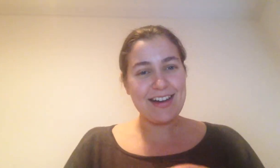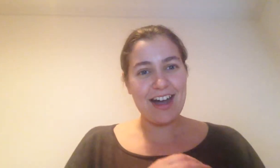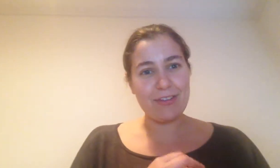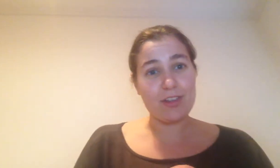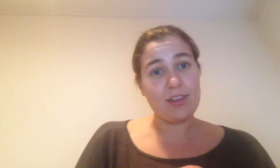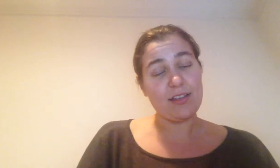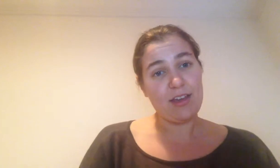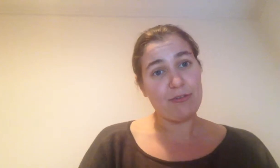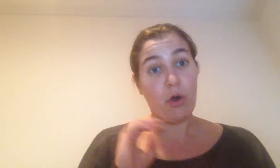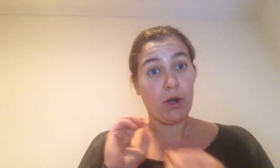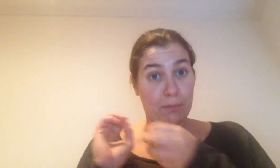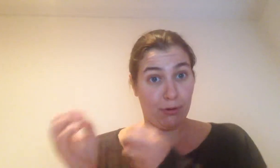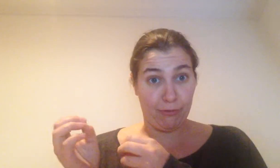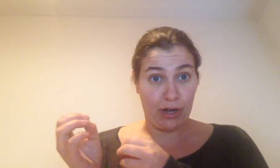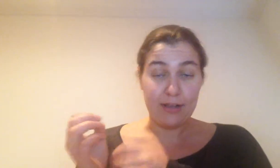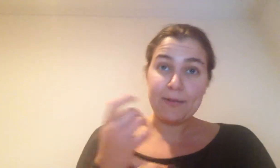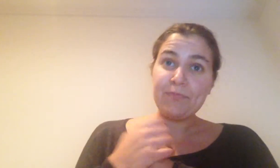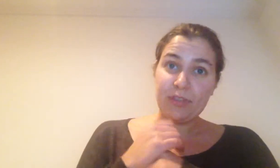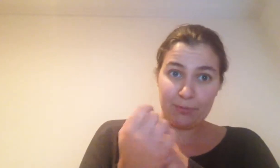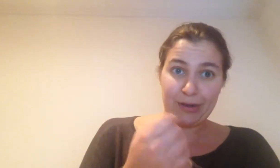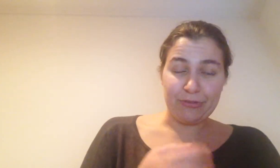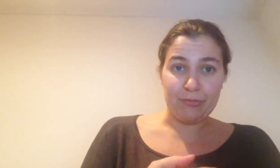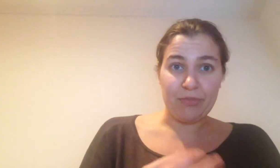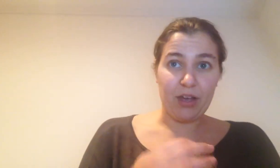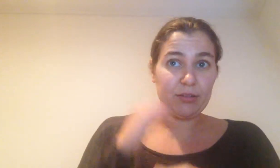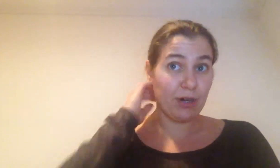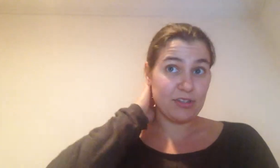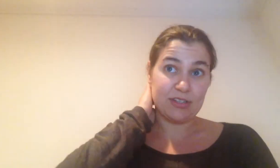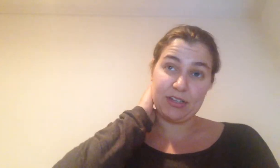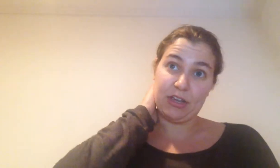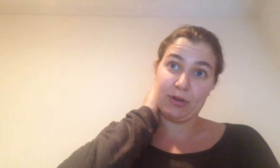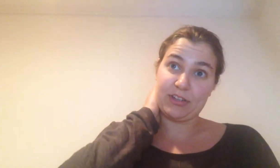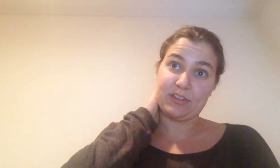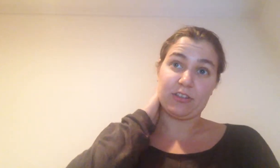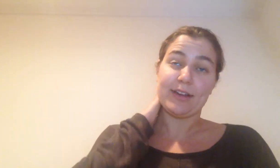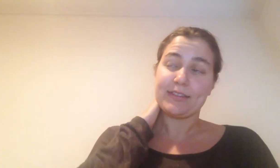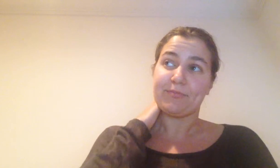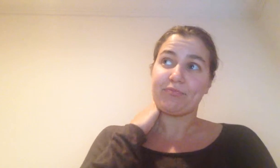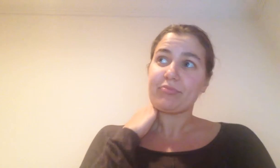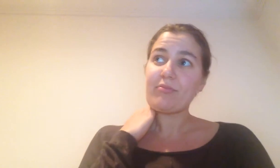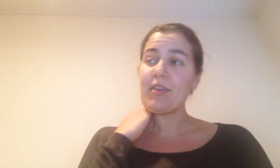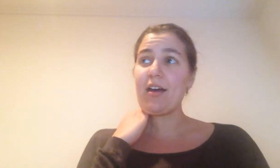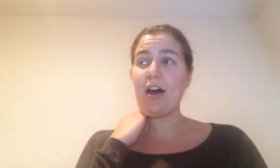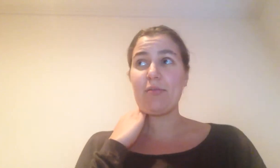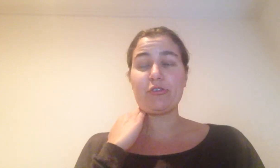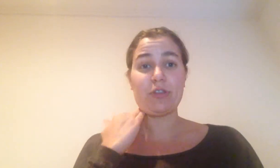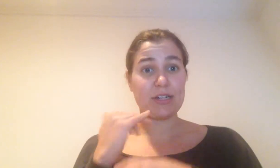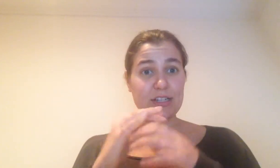there's this idea of core and periphery. This borrows from Marxist and neo-Marxist thought. So there are